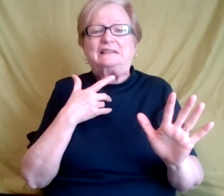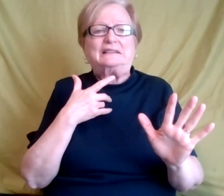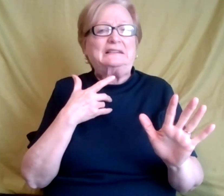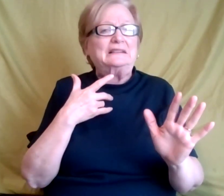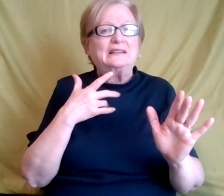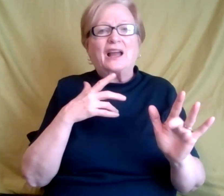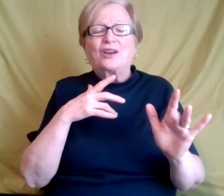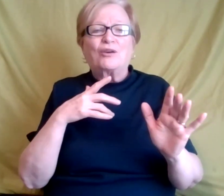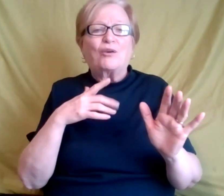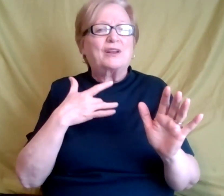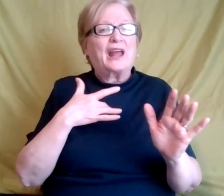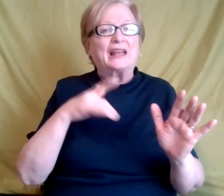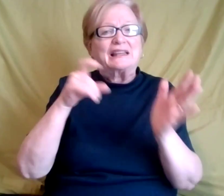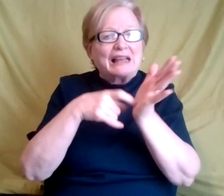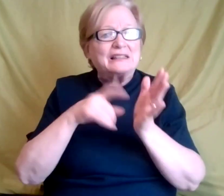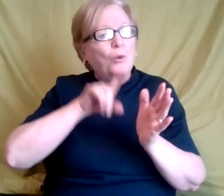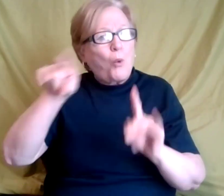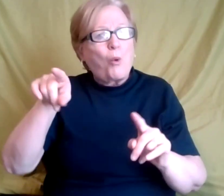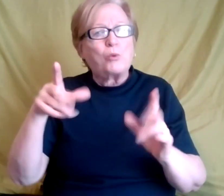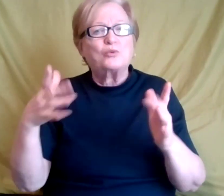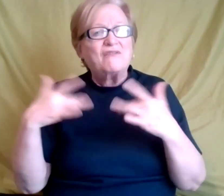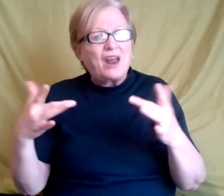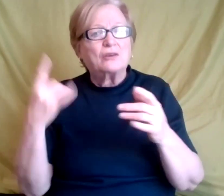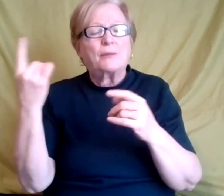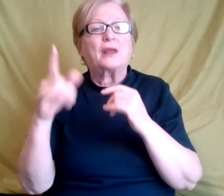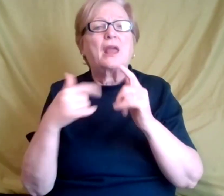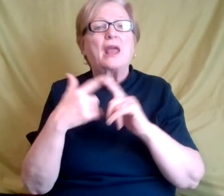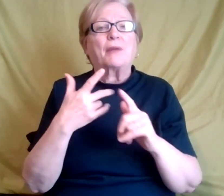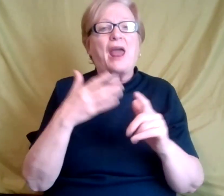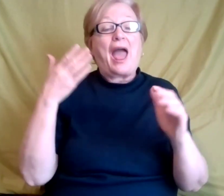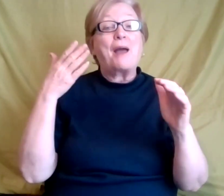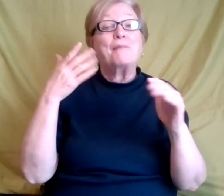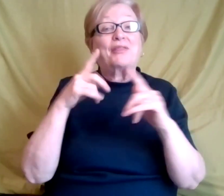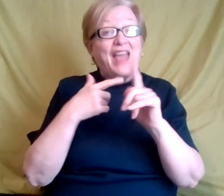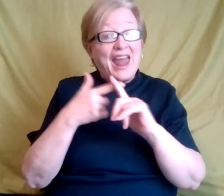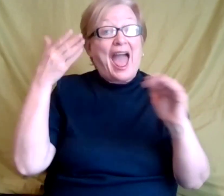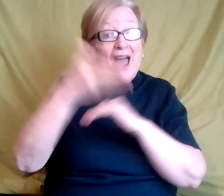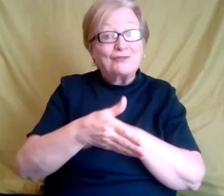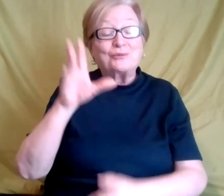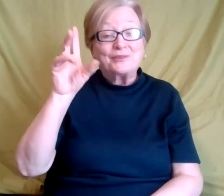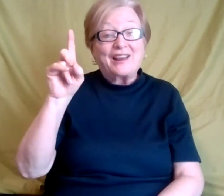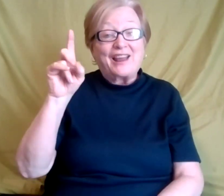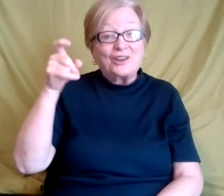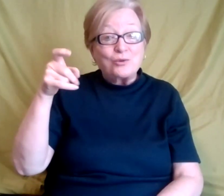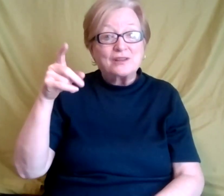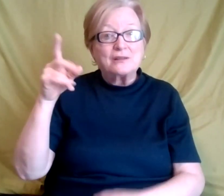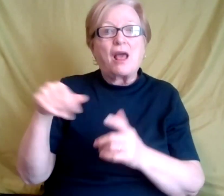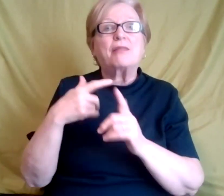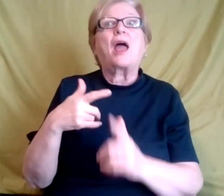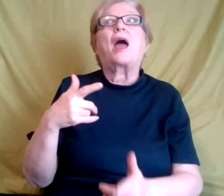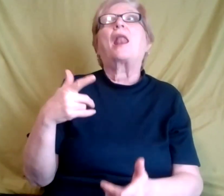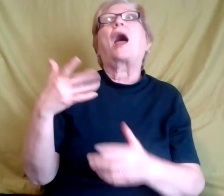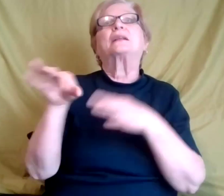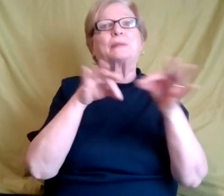fully disclose after my diagnosis, I was working somewhere and I explained to, um, you know, my